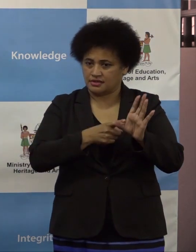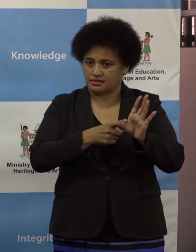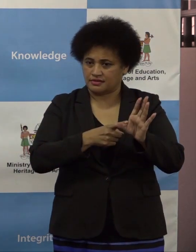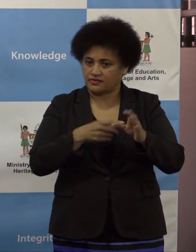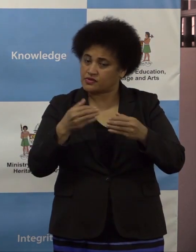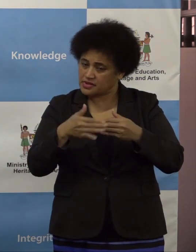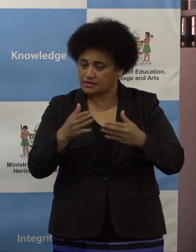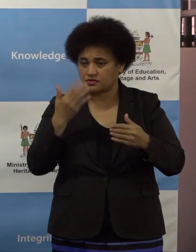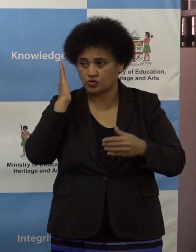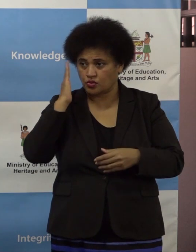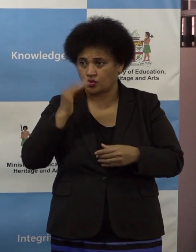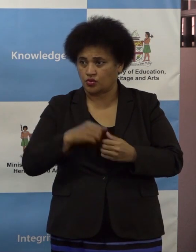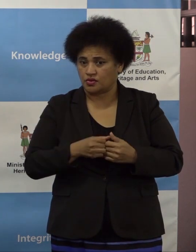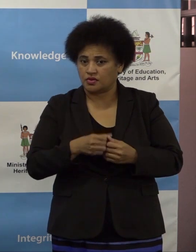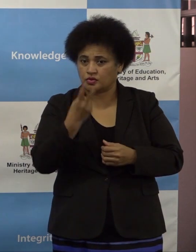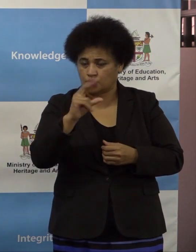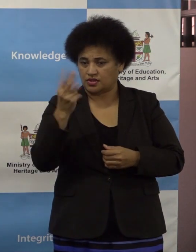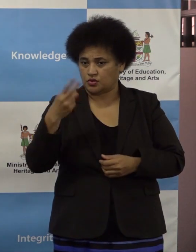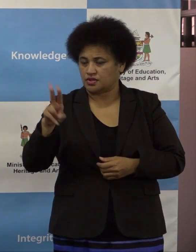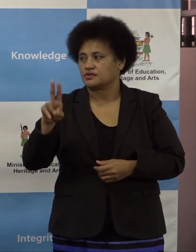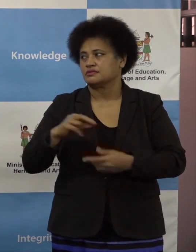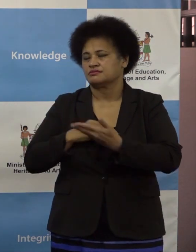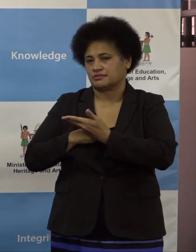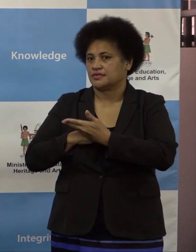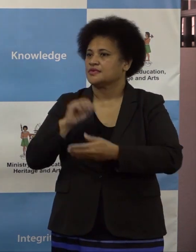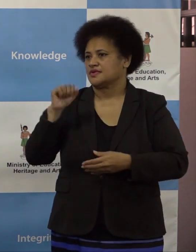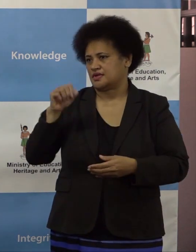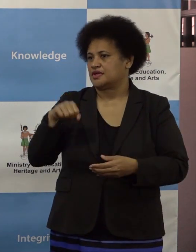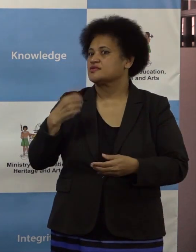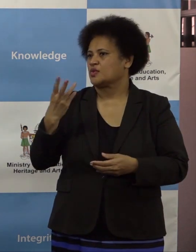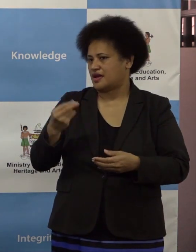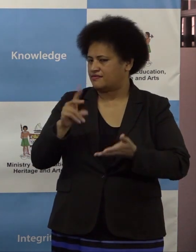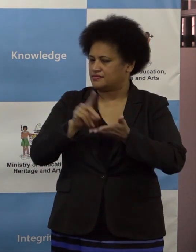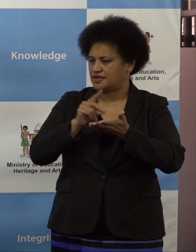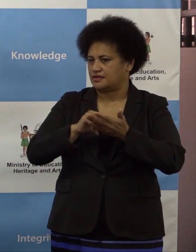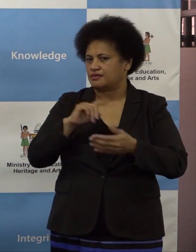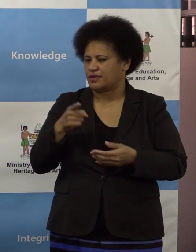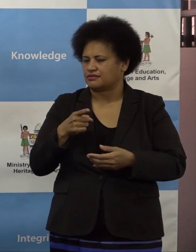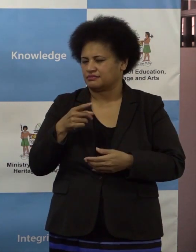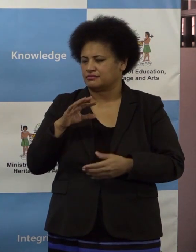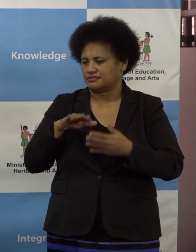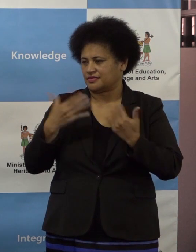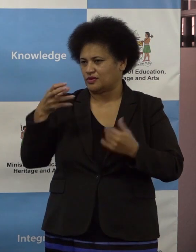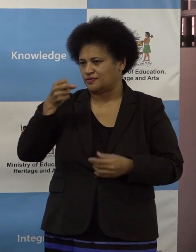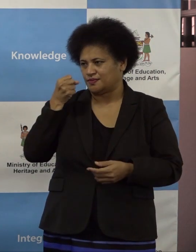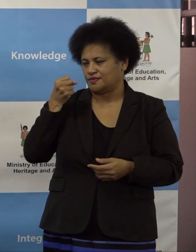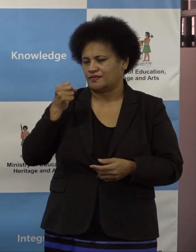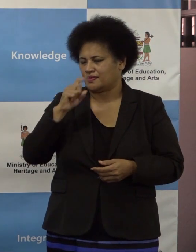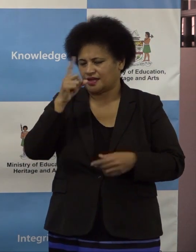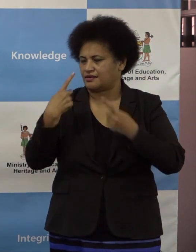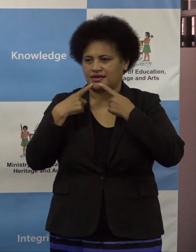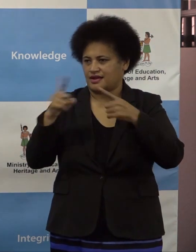everybody else? Yes, we have a date but we cannot do the announcement yet. I do not